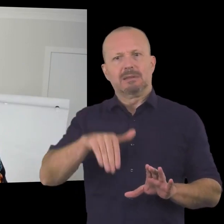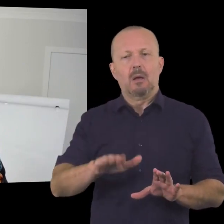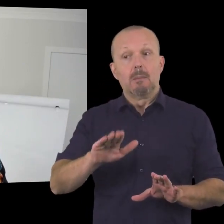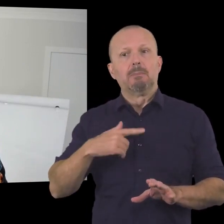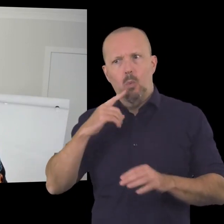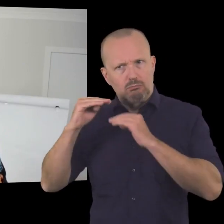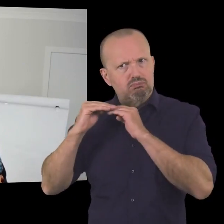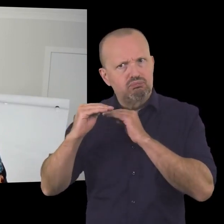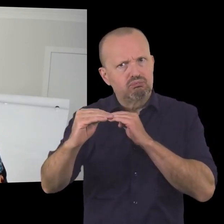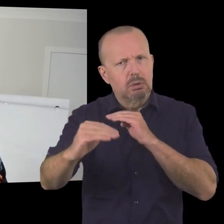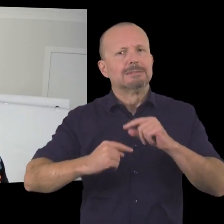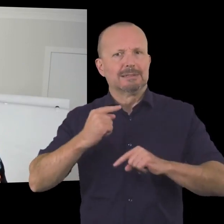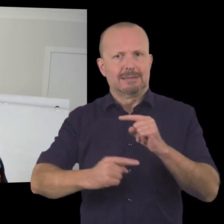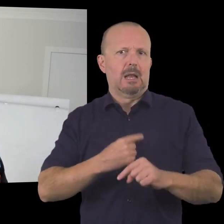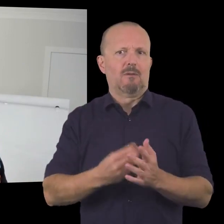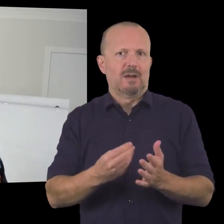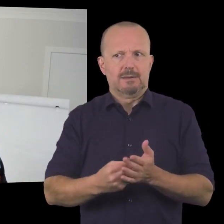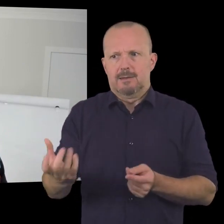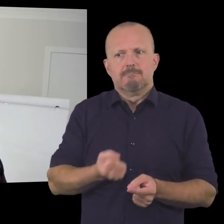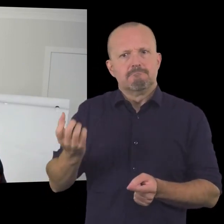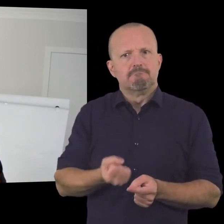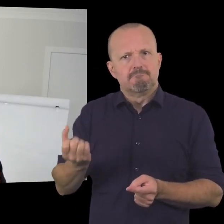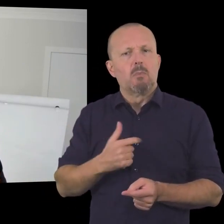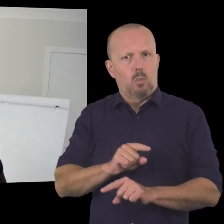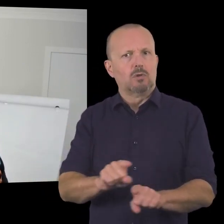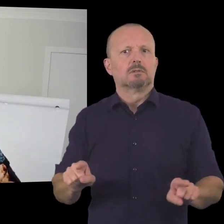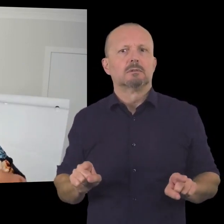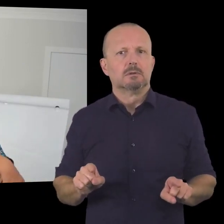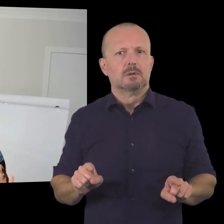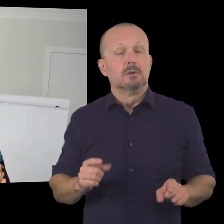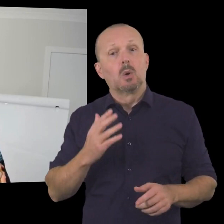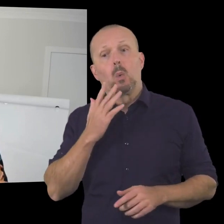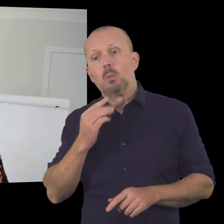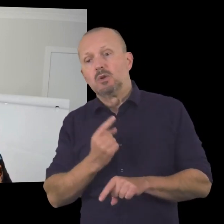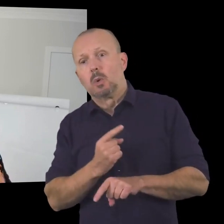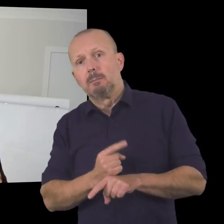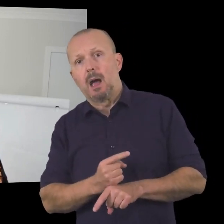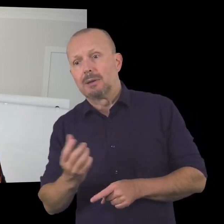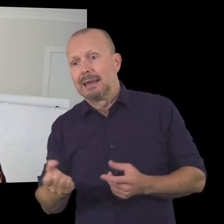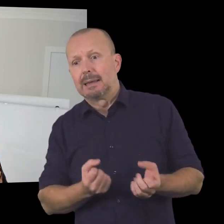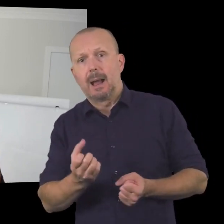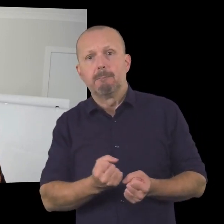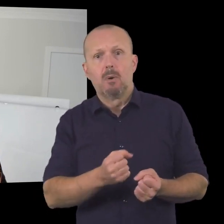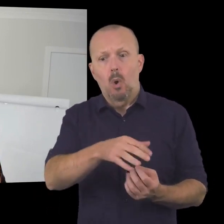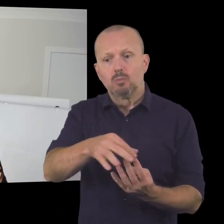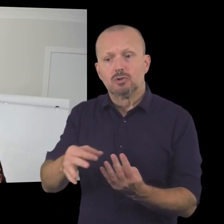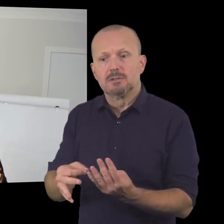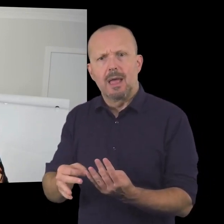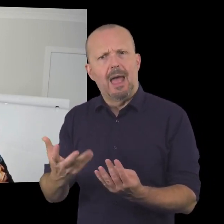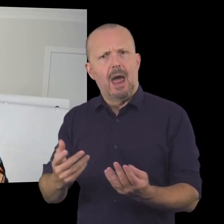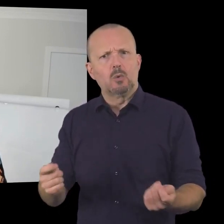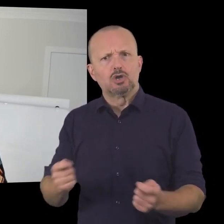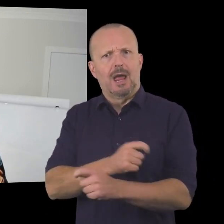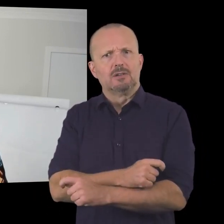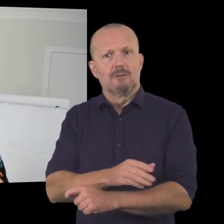and that is absolutely a very important part of sustainable funding so as we touch on some different income streams i'll talk